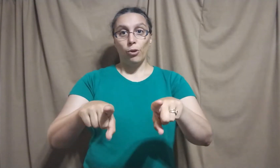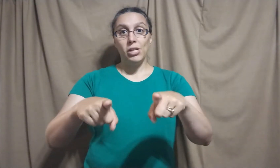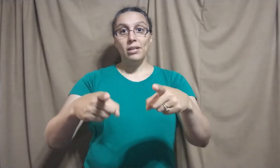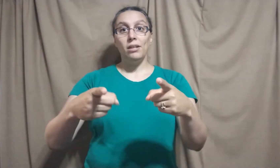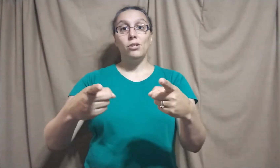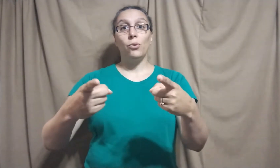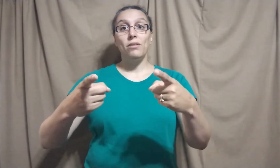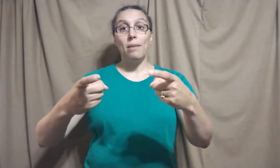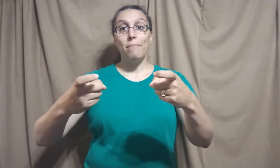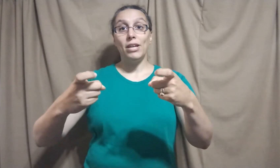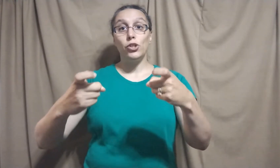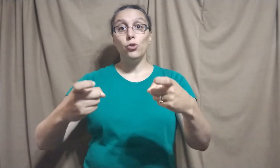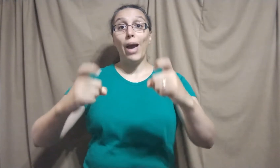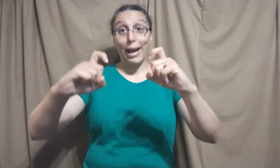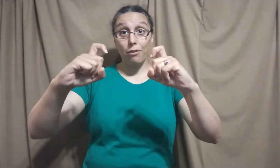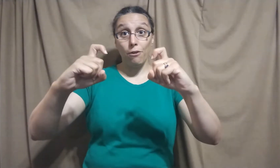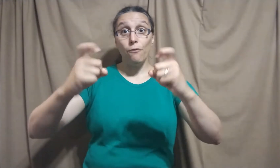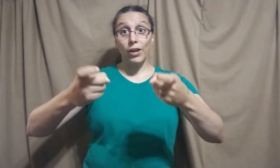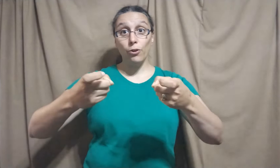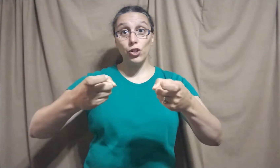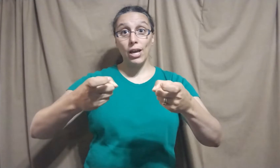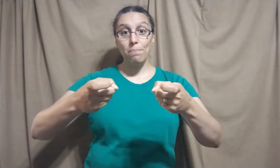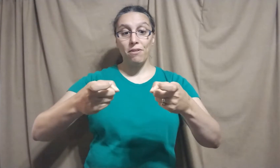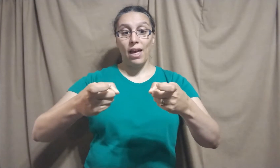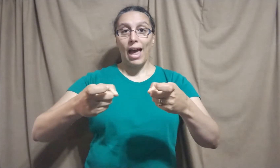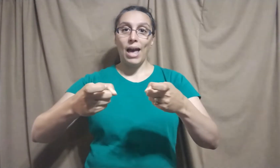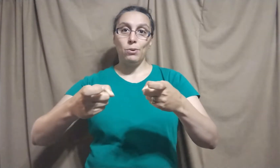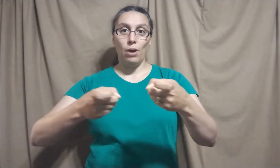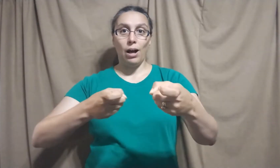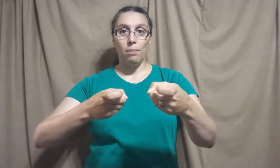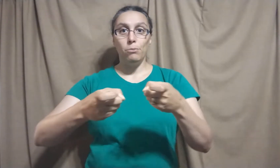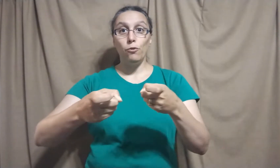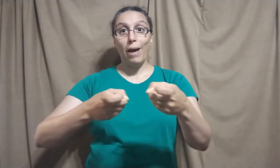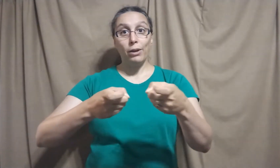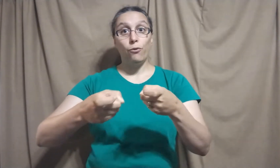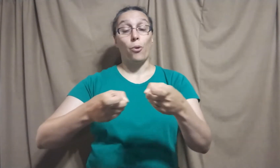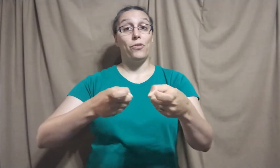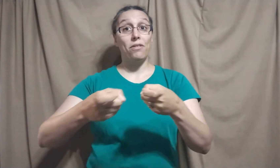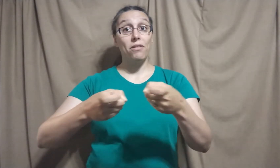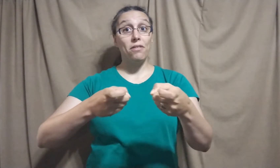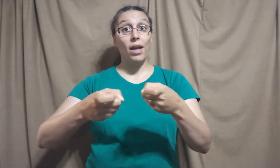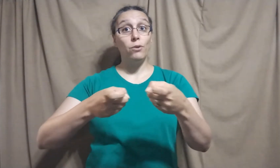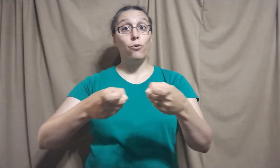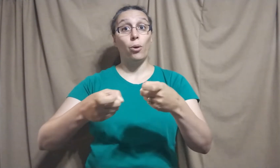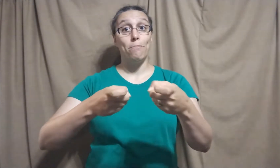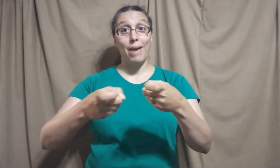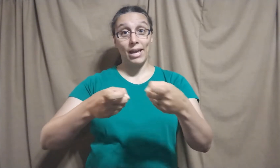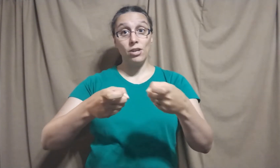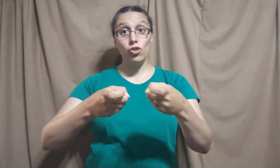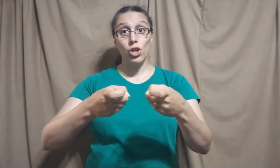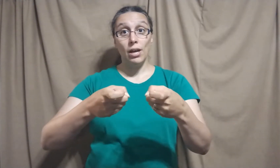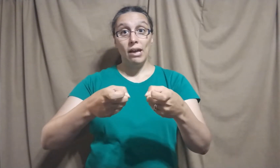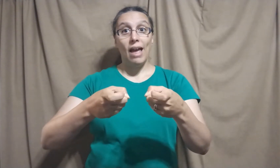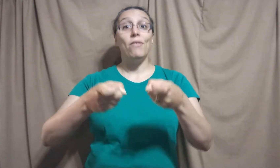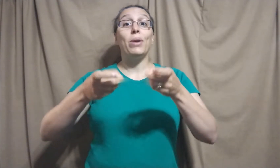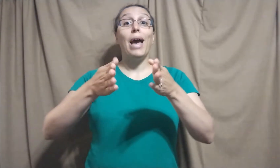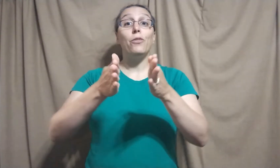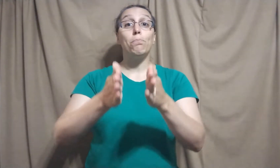rotate 90 degrees and make two X finger shapes, and move back and forth. This is the sign for manage, and then we add the